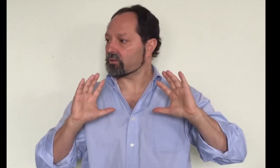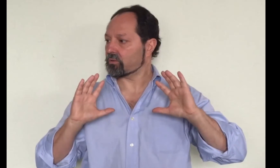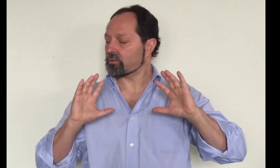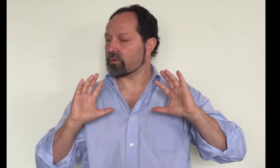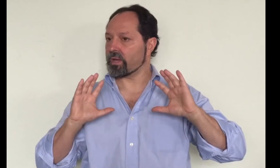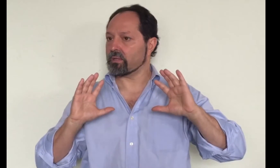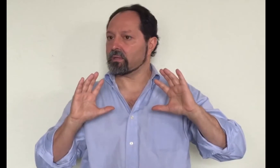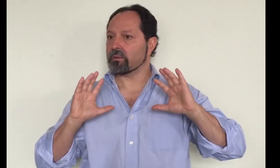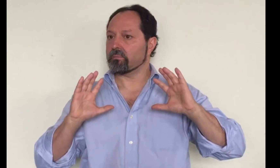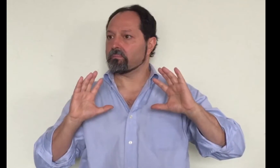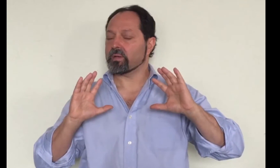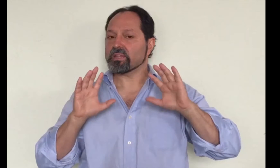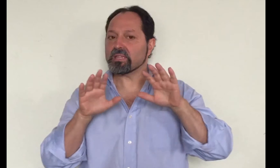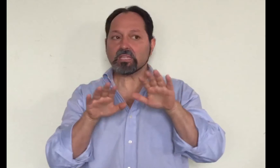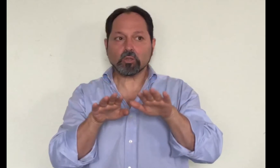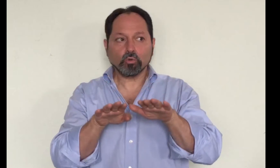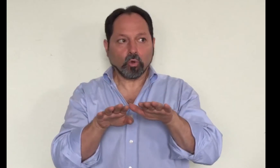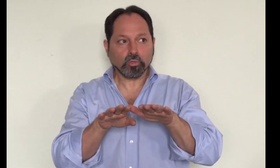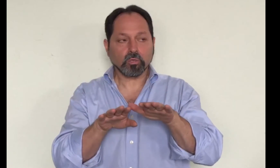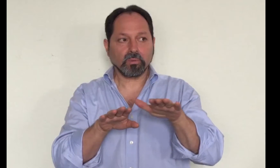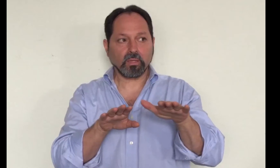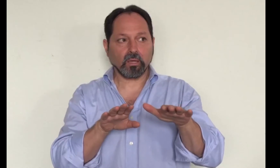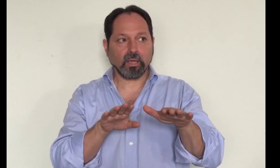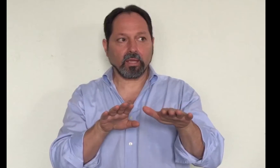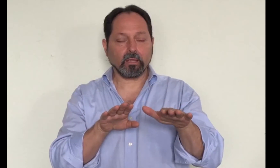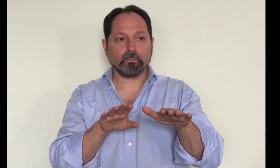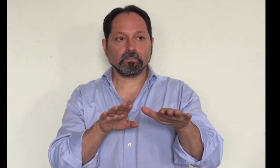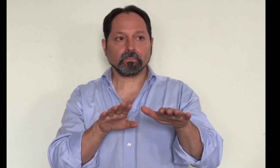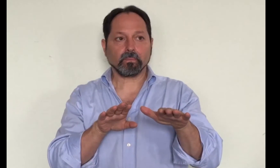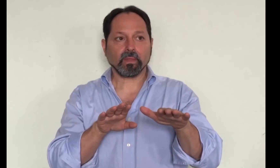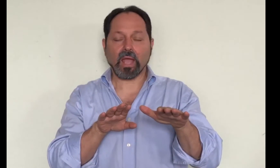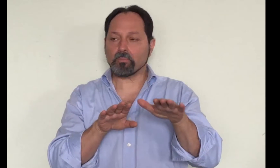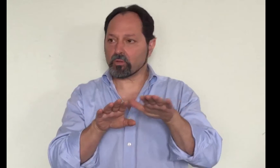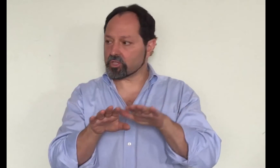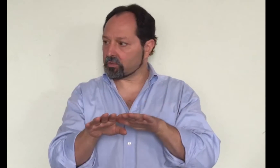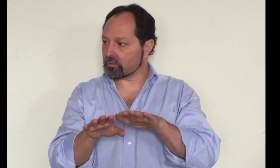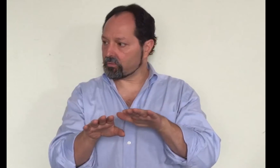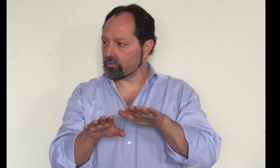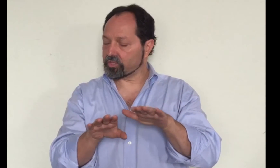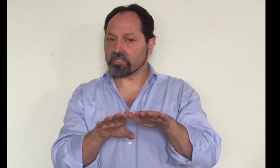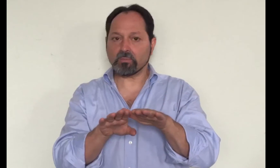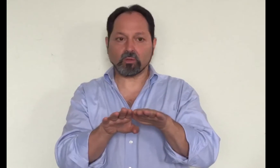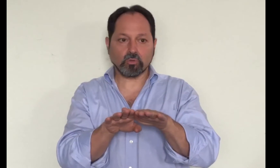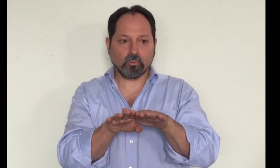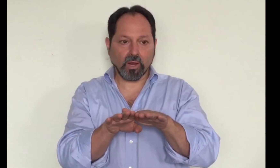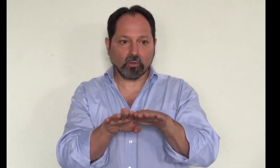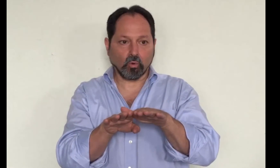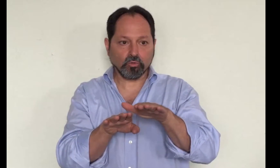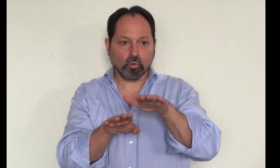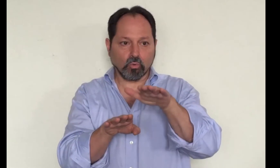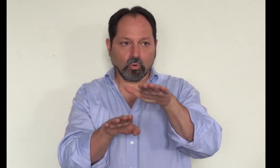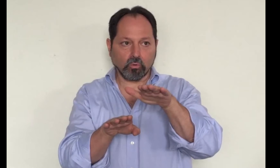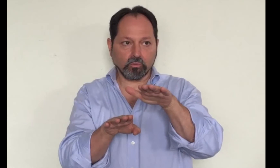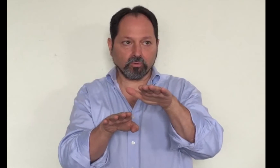right but this could also be a embryological motility because the brain also grows